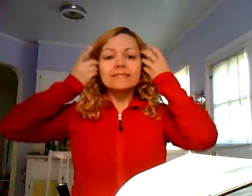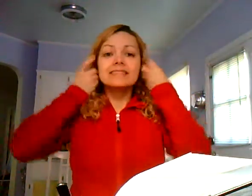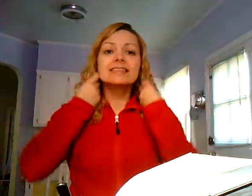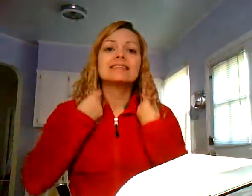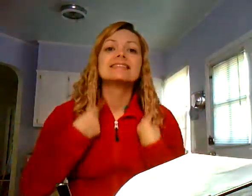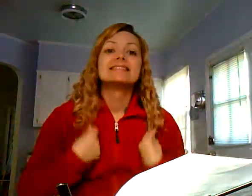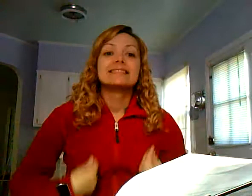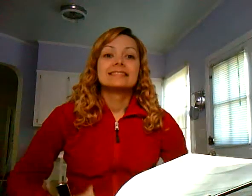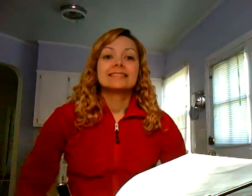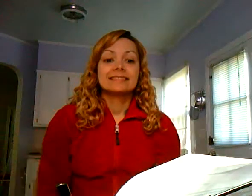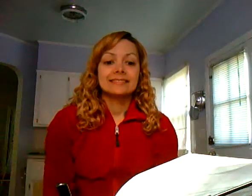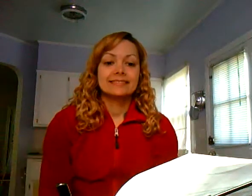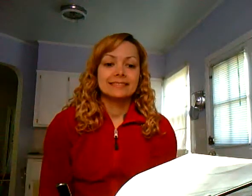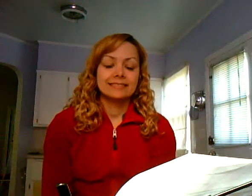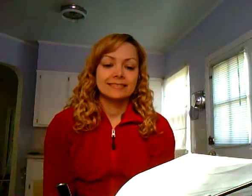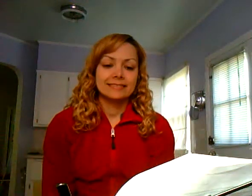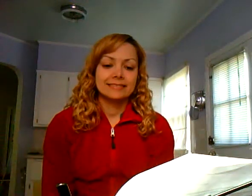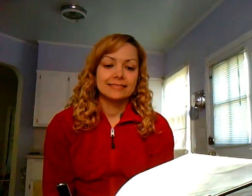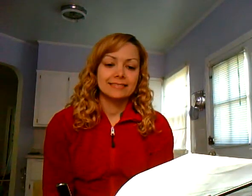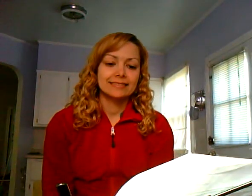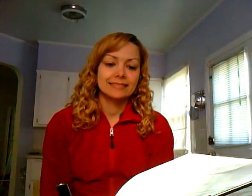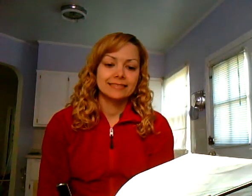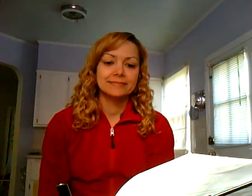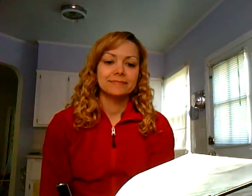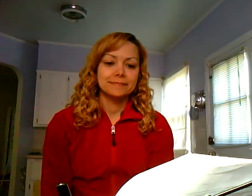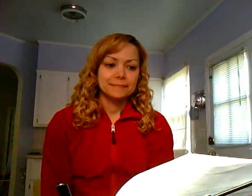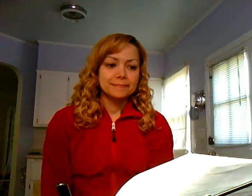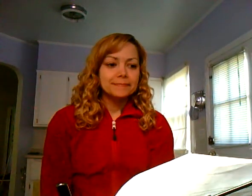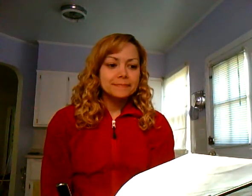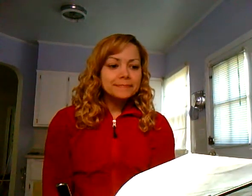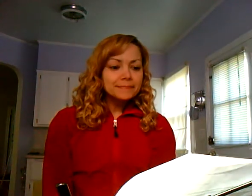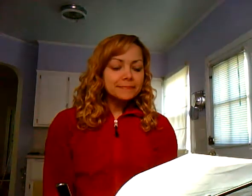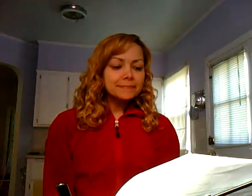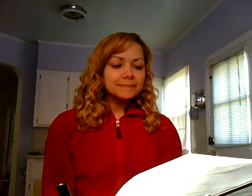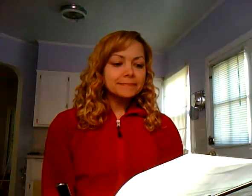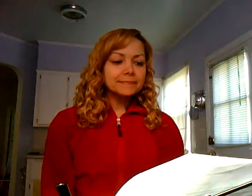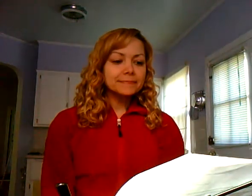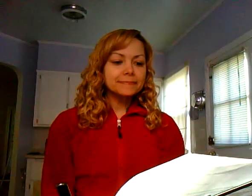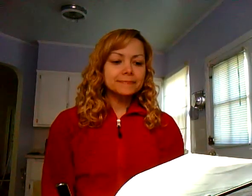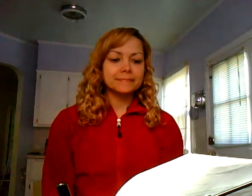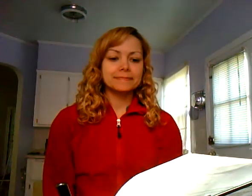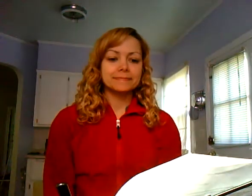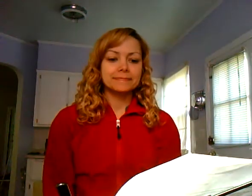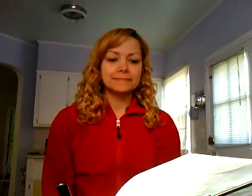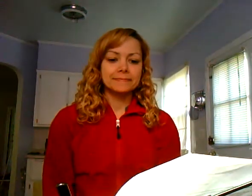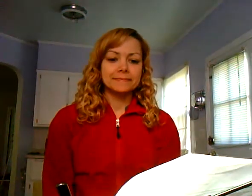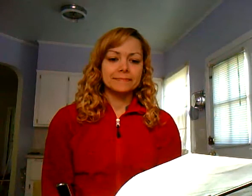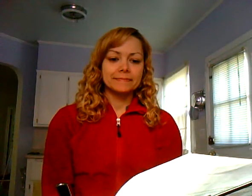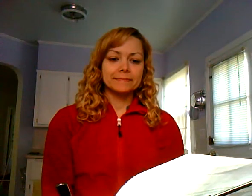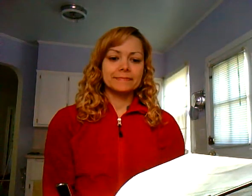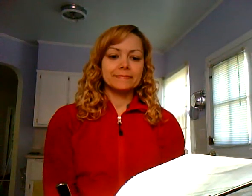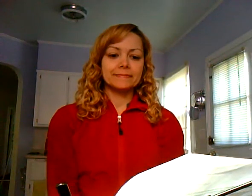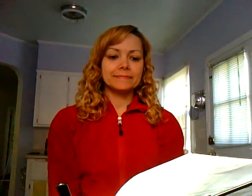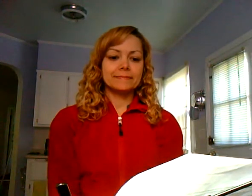to the other side. And a scribe came up and said to him, Teacher, I will follow you wherever you go. And Jesus said to him,